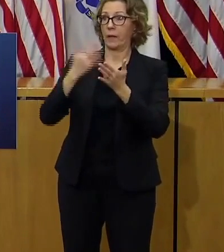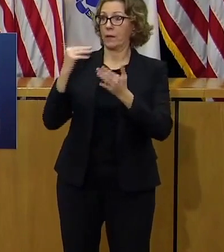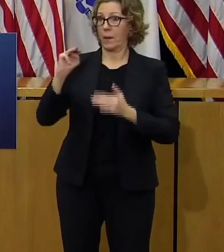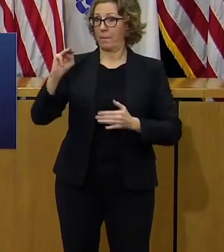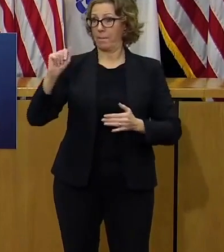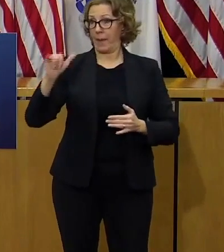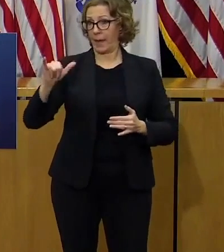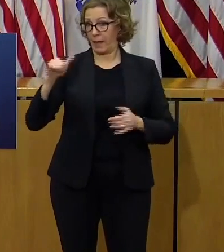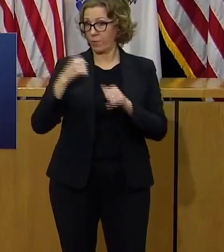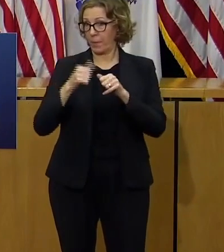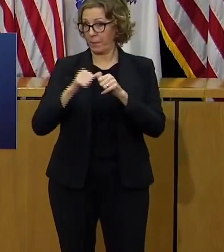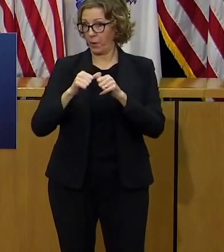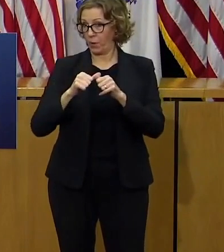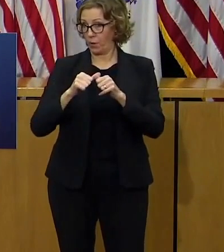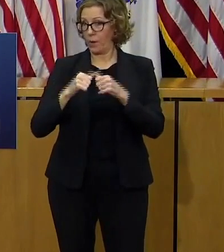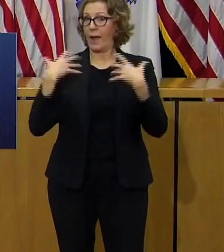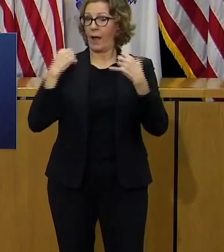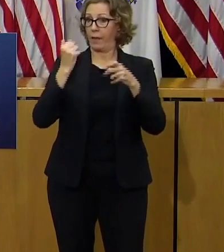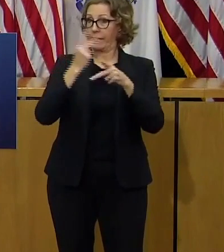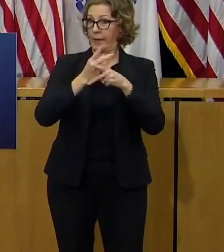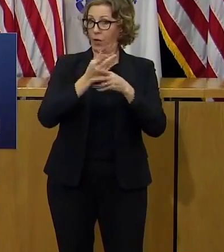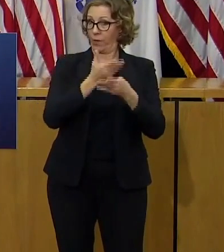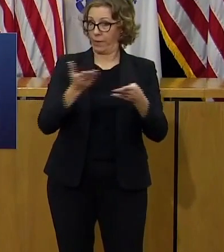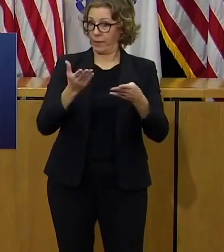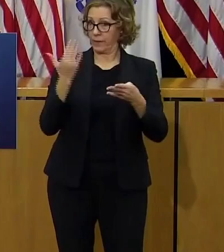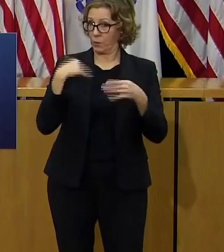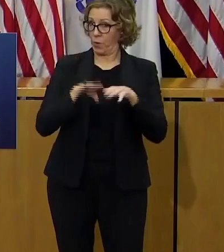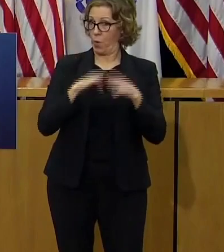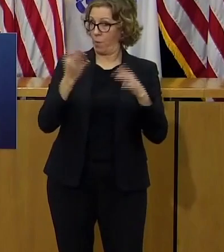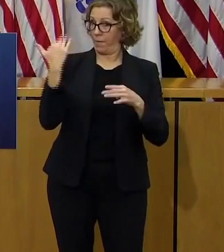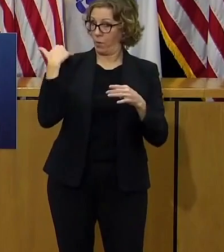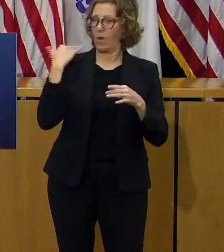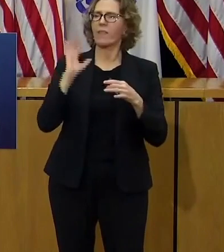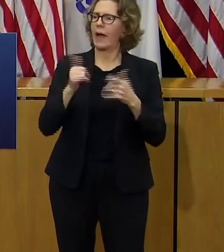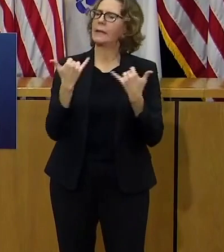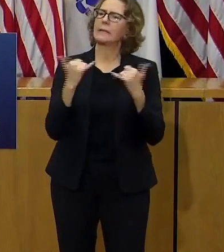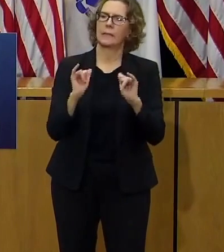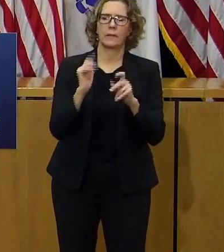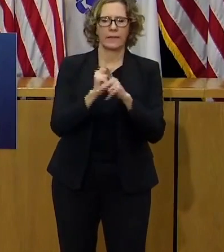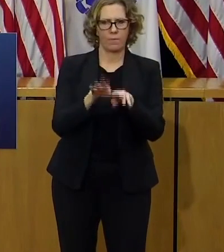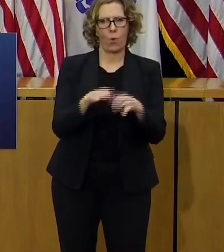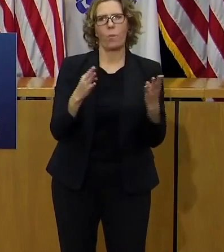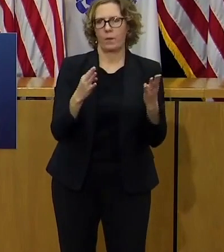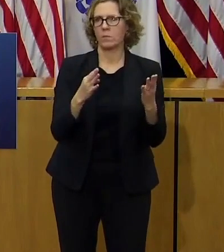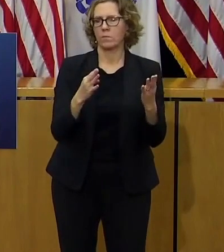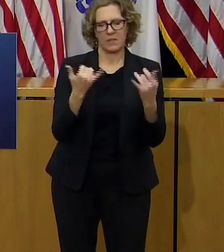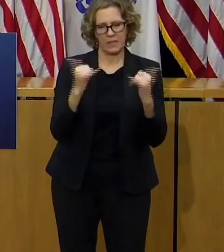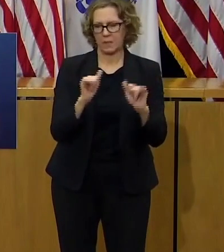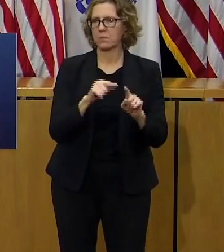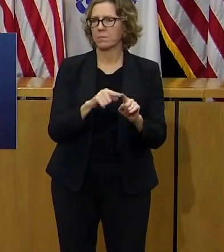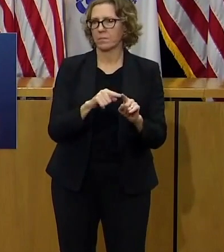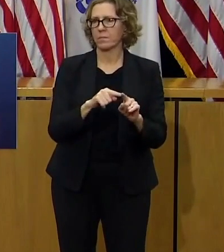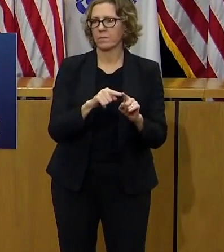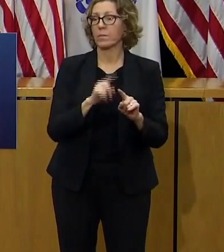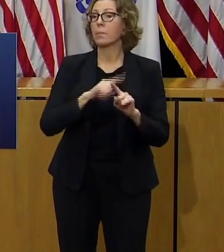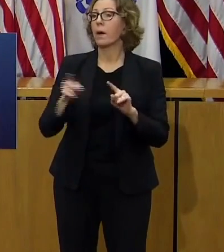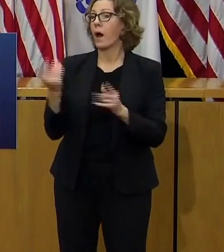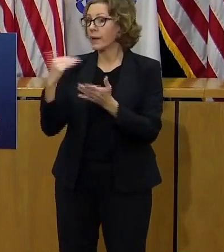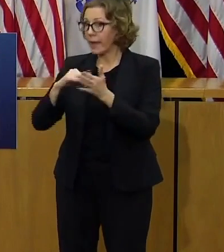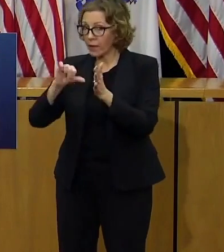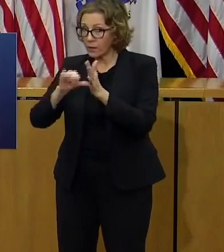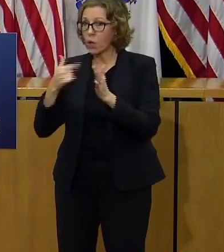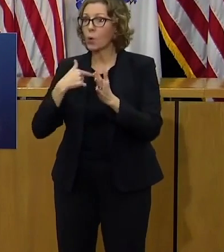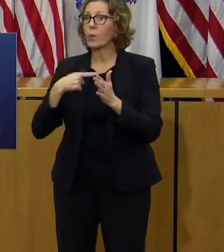things that we opened in may in health care are the kinds of things we are continuing to keep open so again what we are closing or